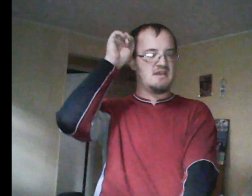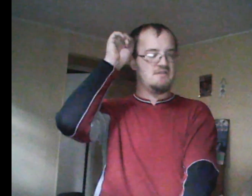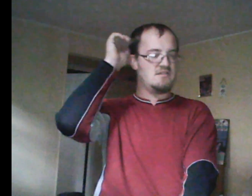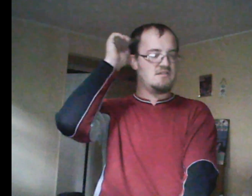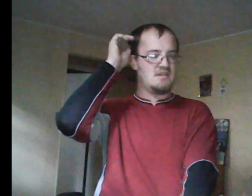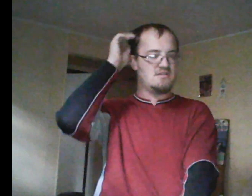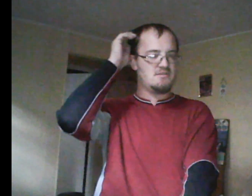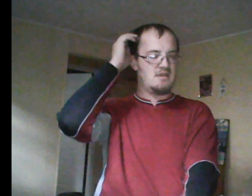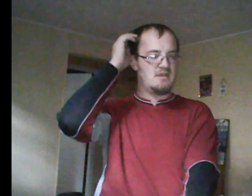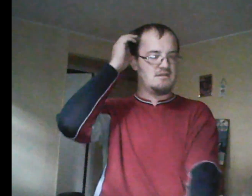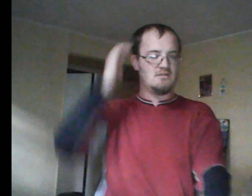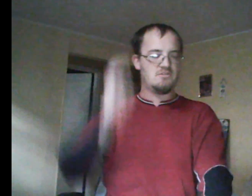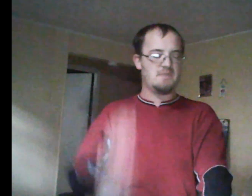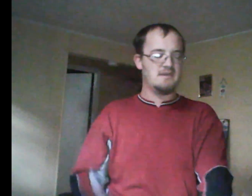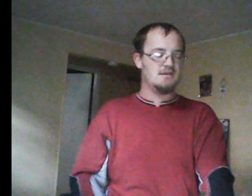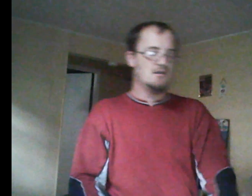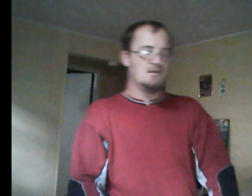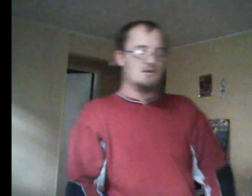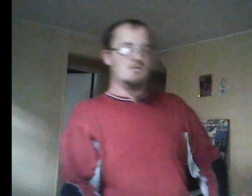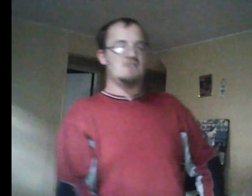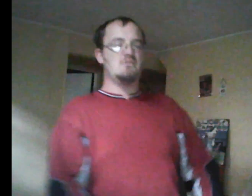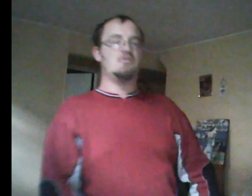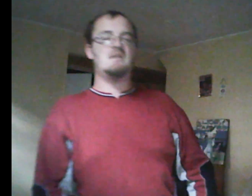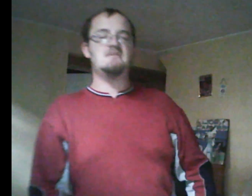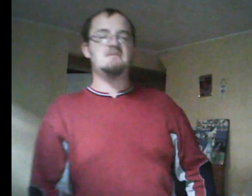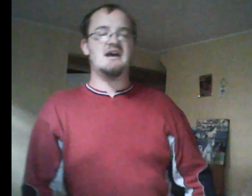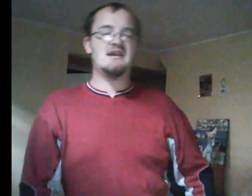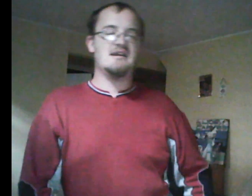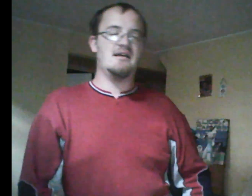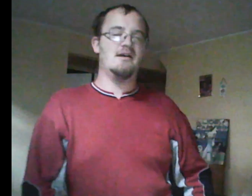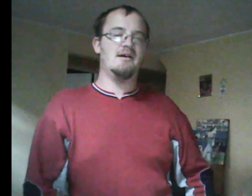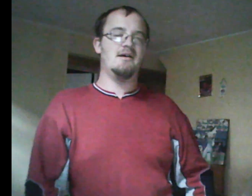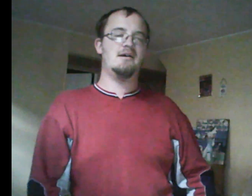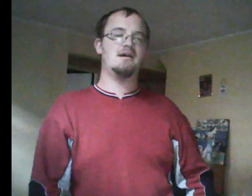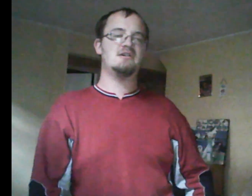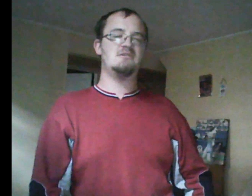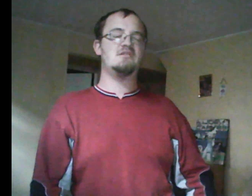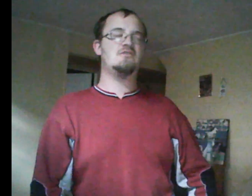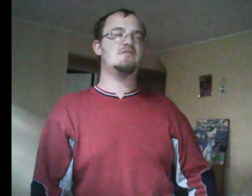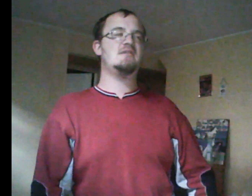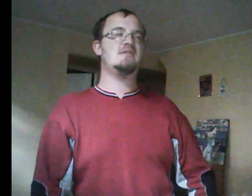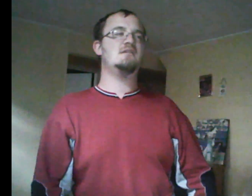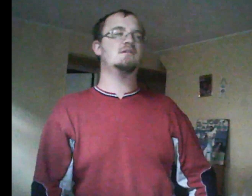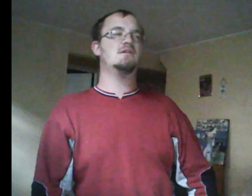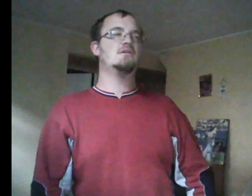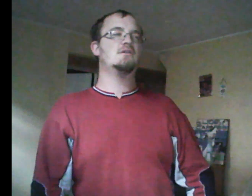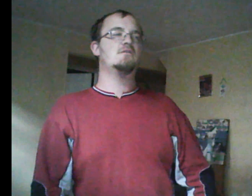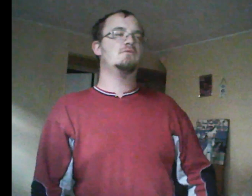wanted to abort baby Jack. Uh, she wanted to crusade for, uh,